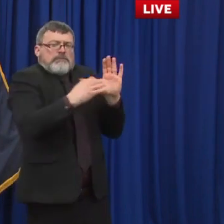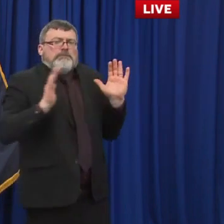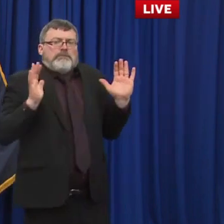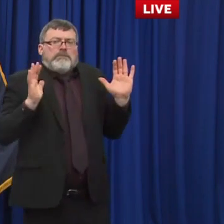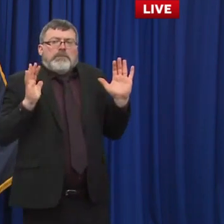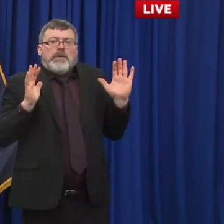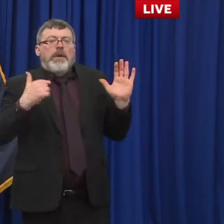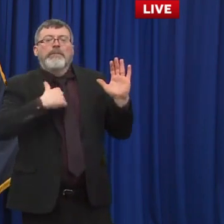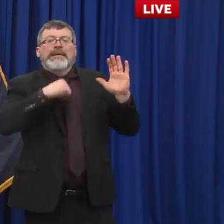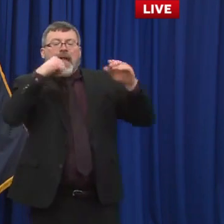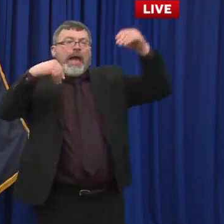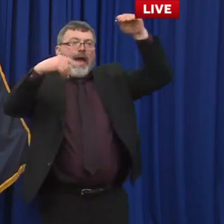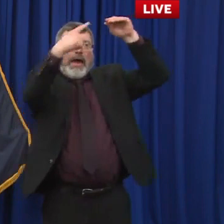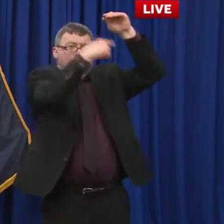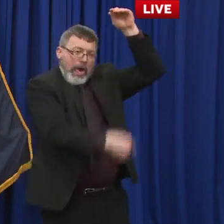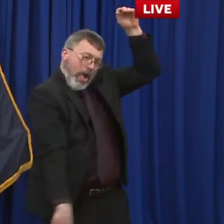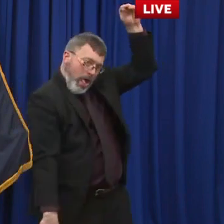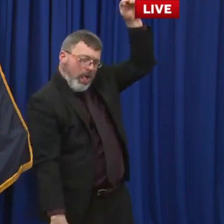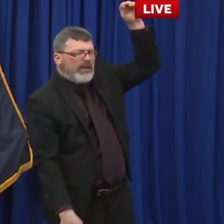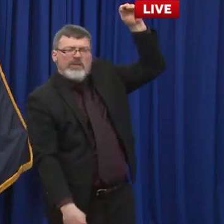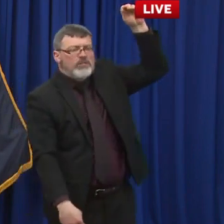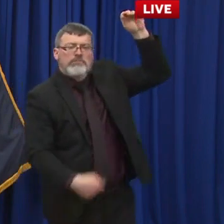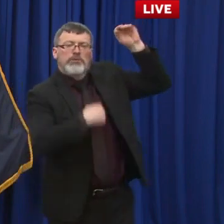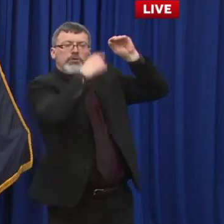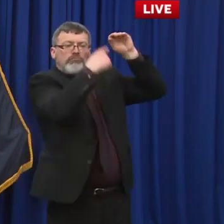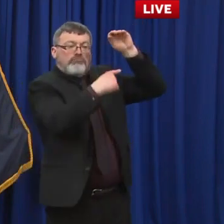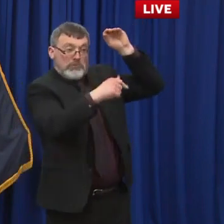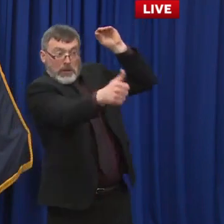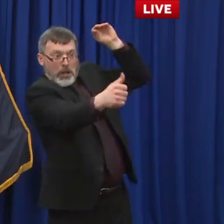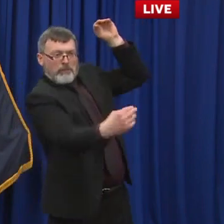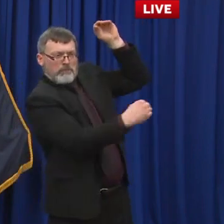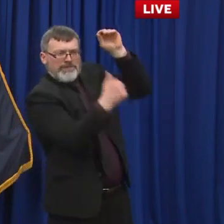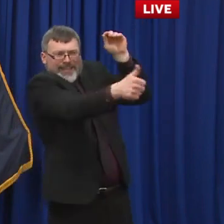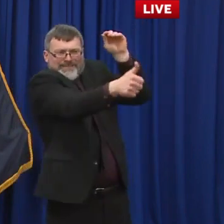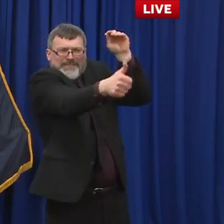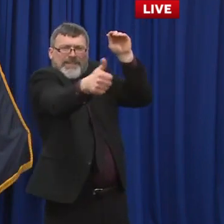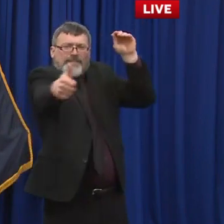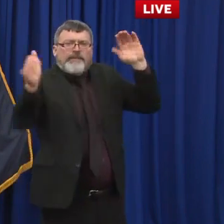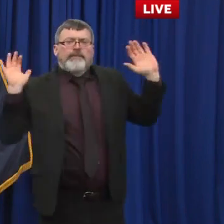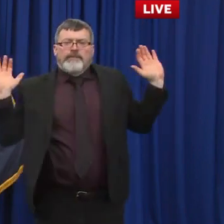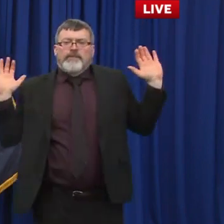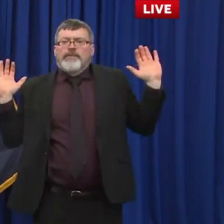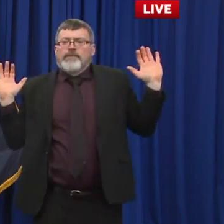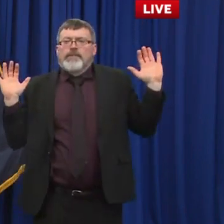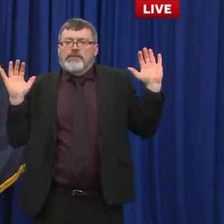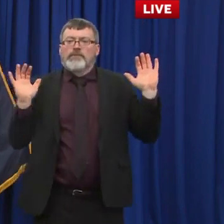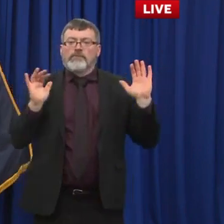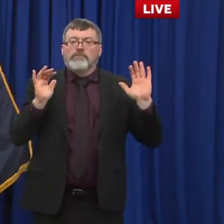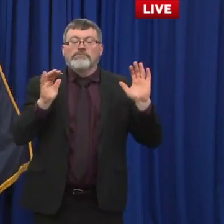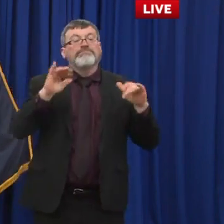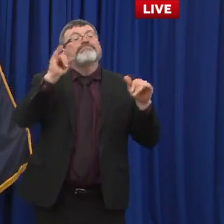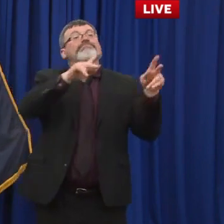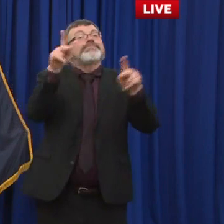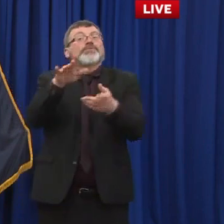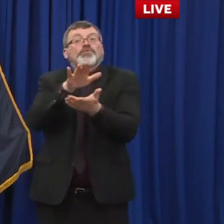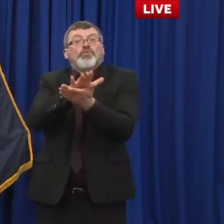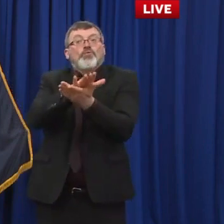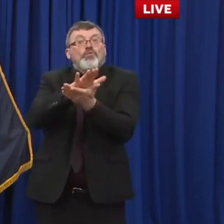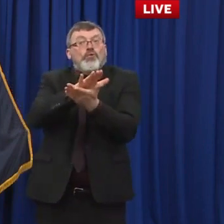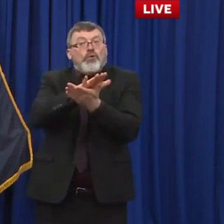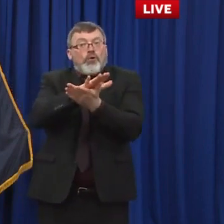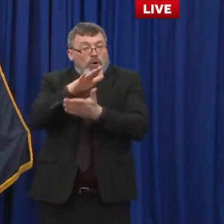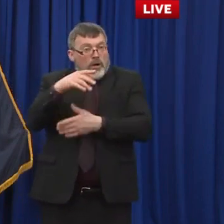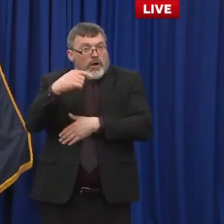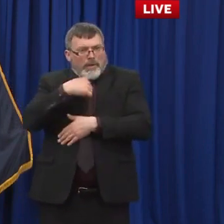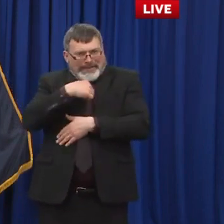Early on with schools we provided a kind of a universal guidelines for schools. It wasn't fixed mandates on any of the stipulations but